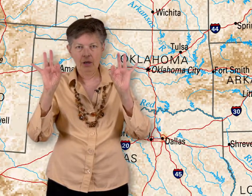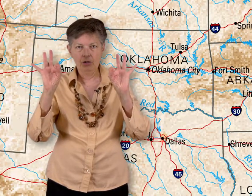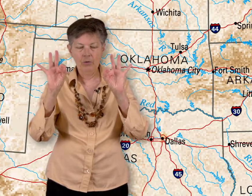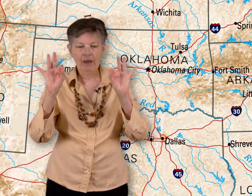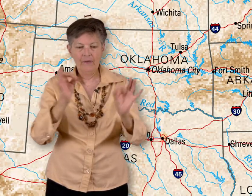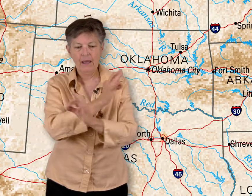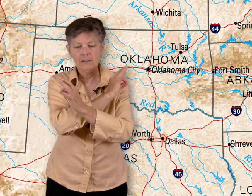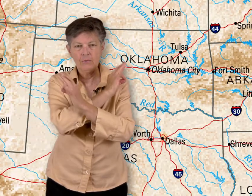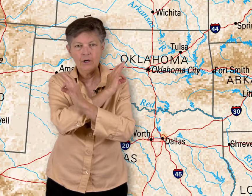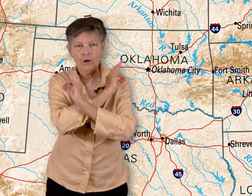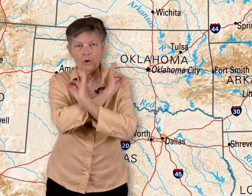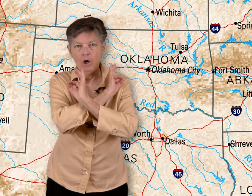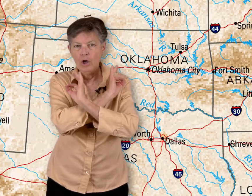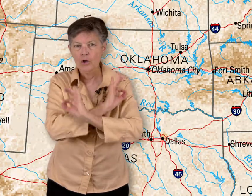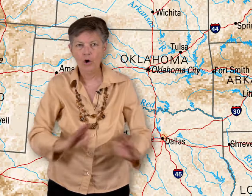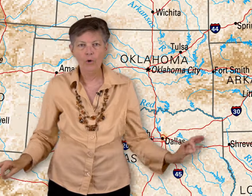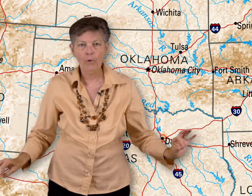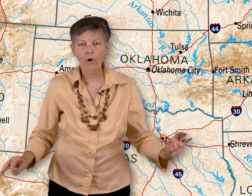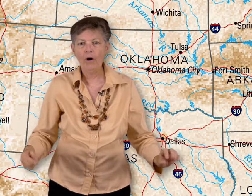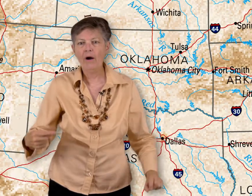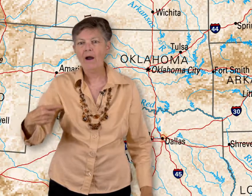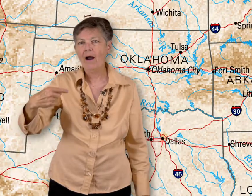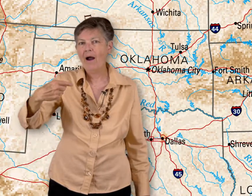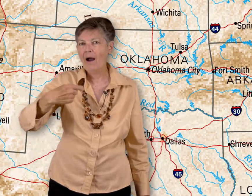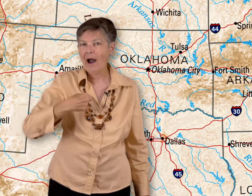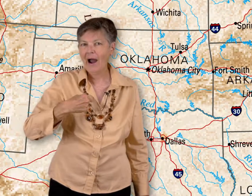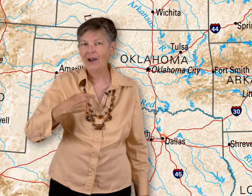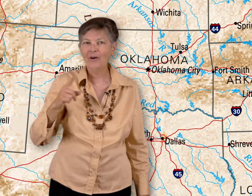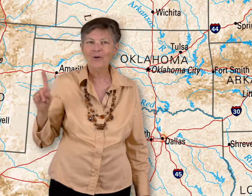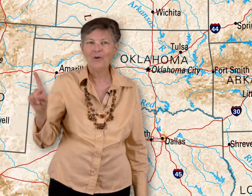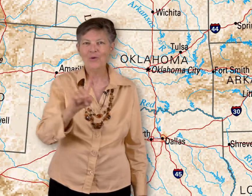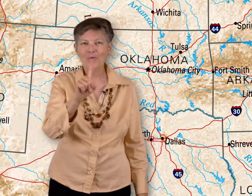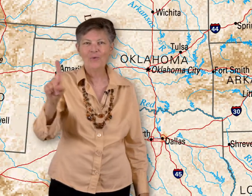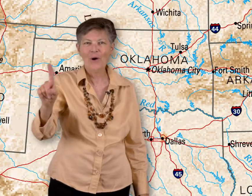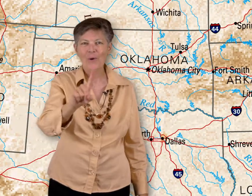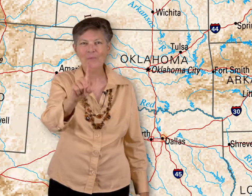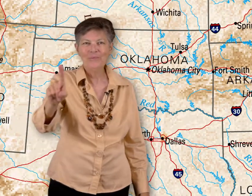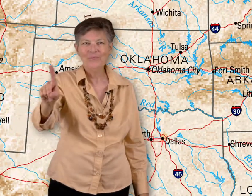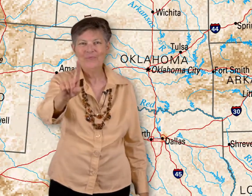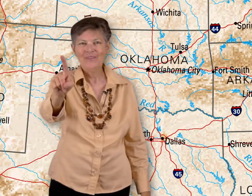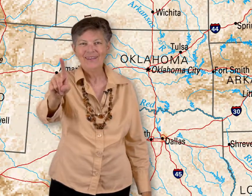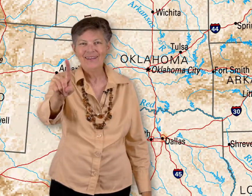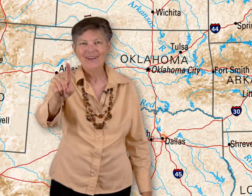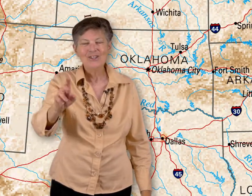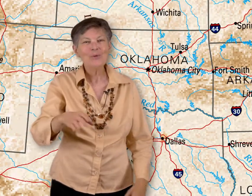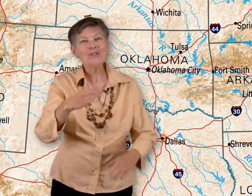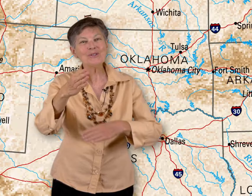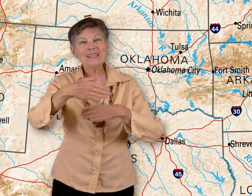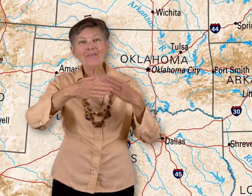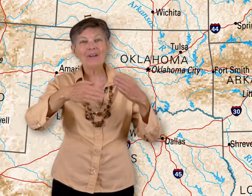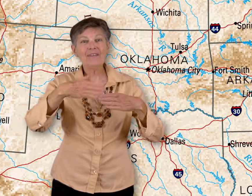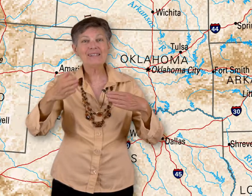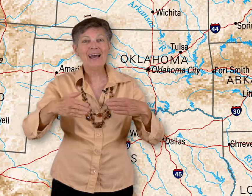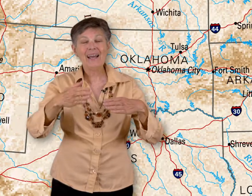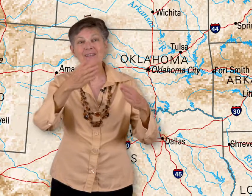Two F hands. we're going to go. No more. I'll. Rome. So we do several of the signs.